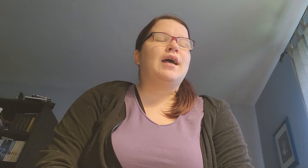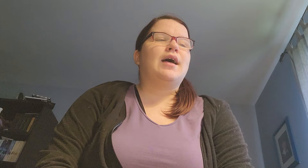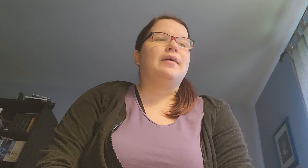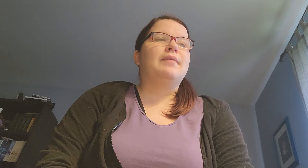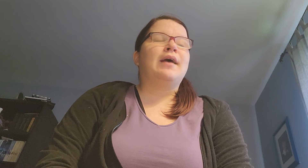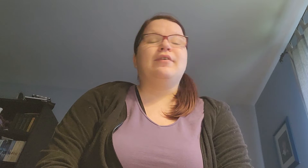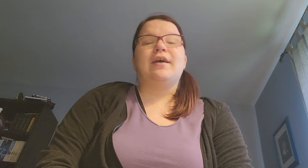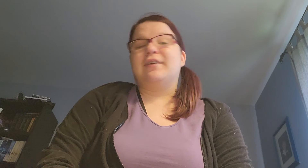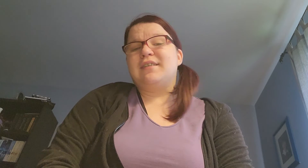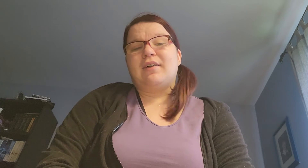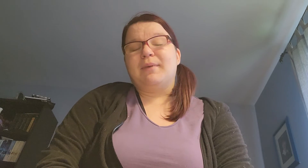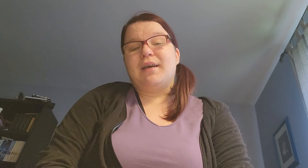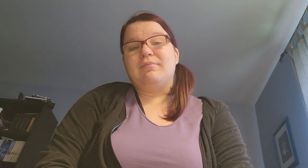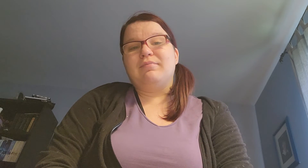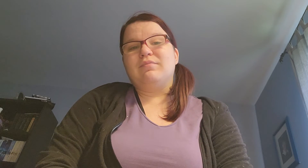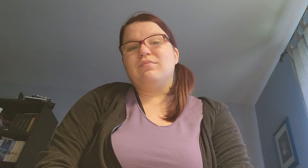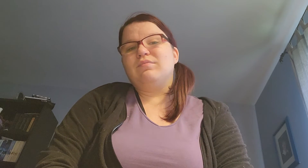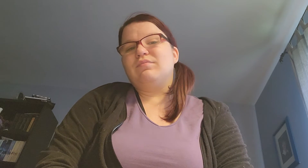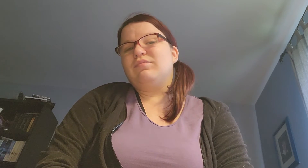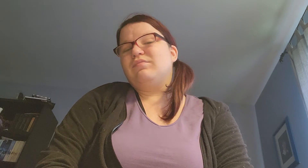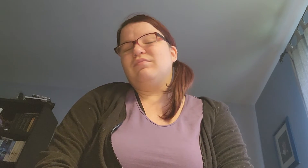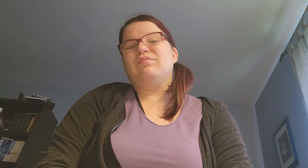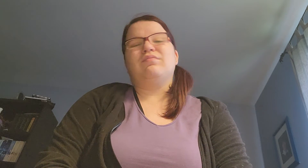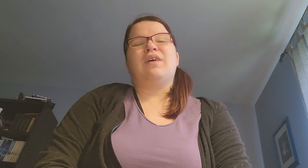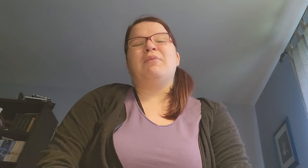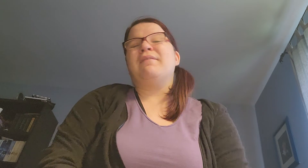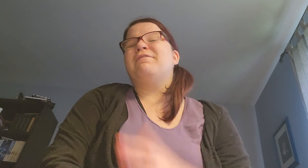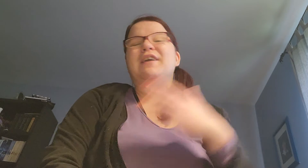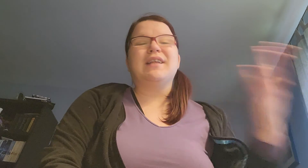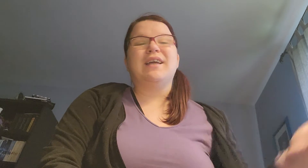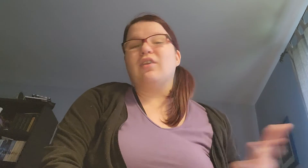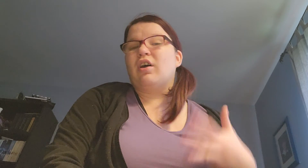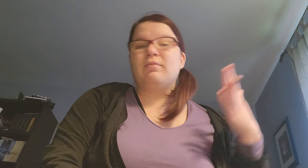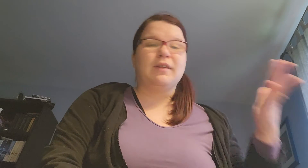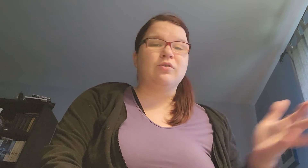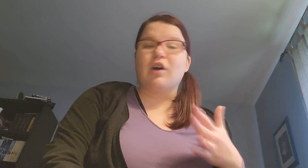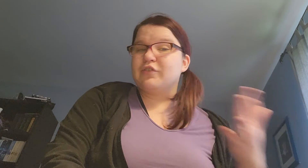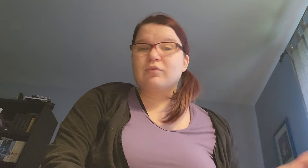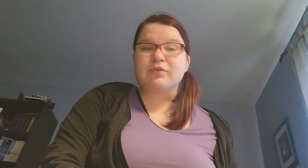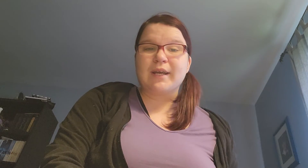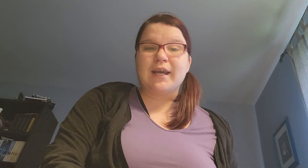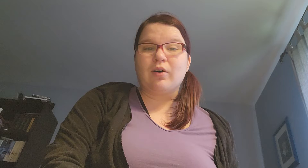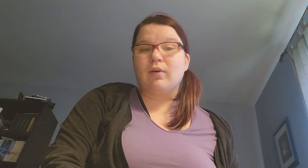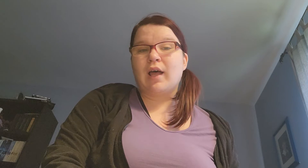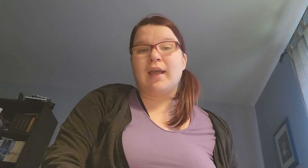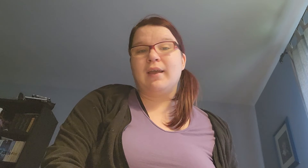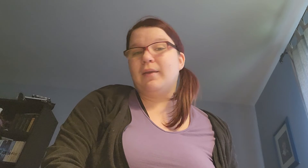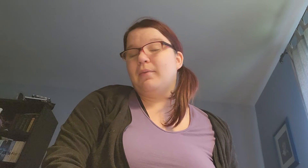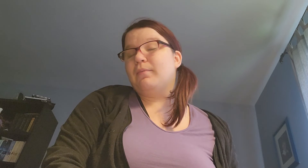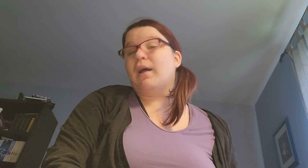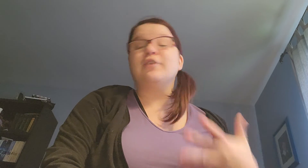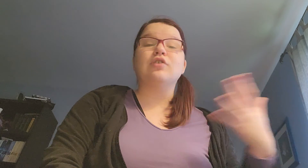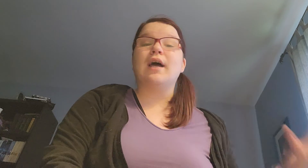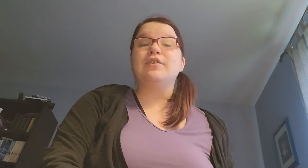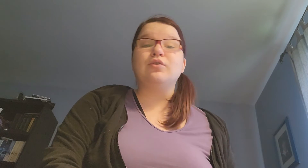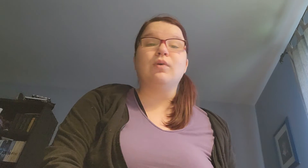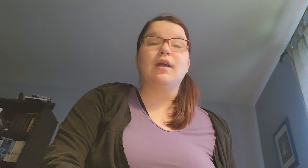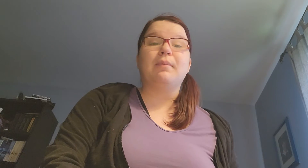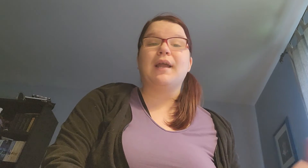Uh... As you guys can tell... I'm not... I'm not feeling a lot of the crossovers right now. I... I try to do one... But